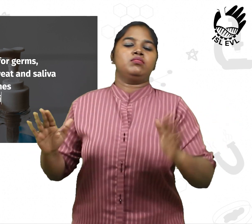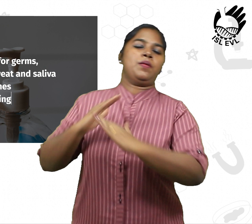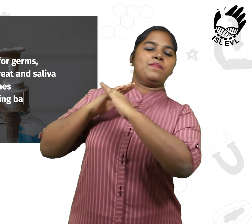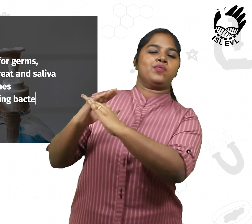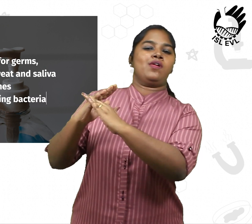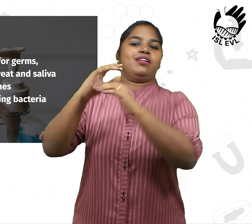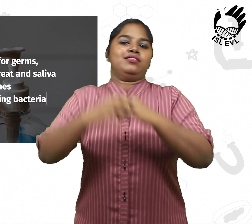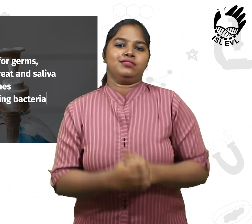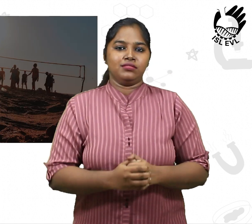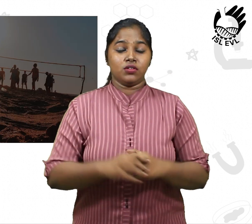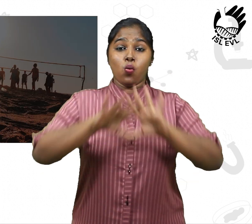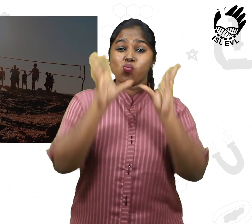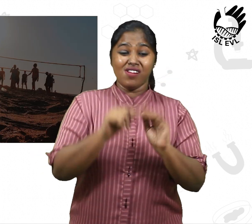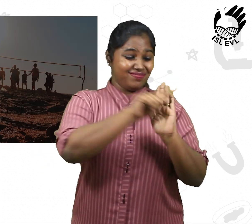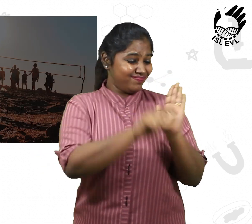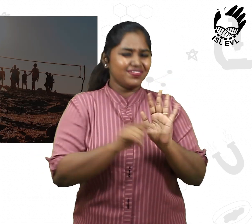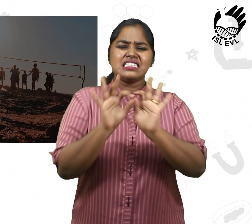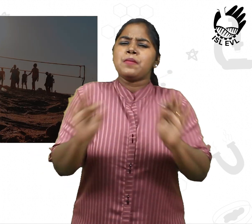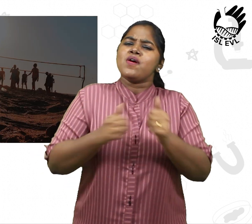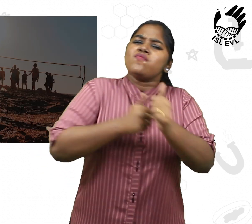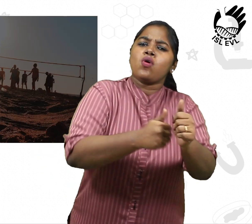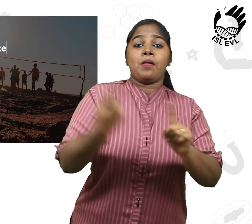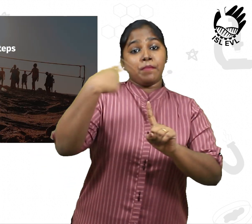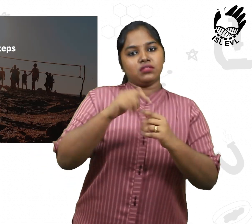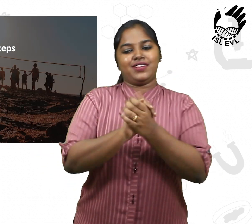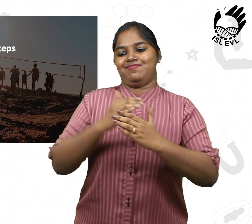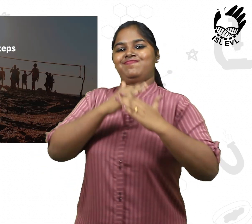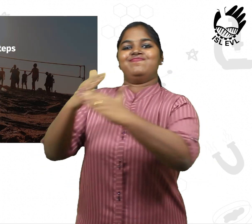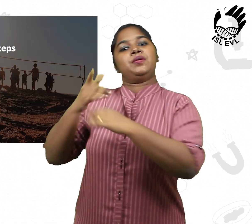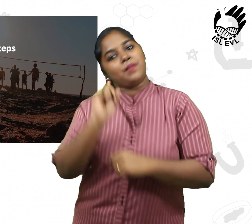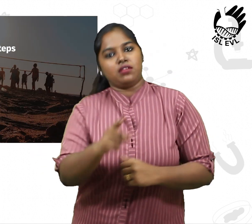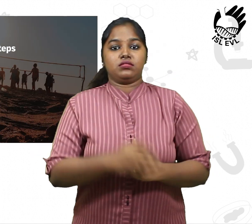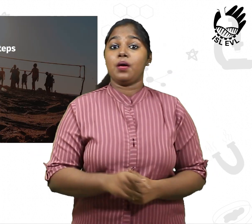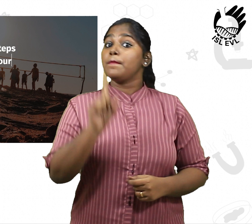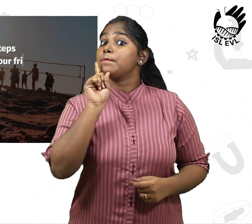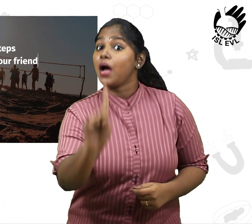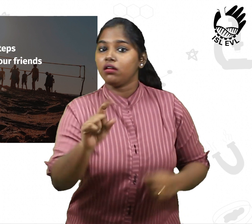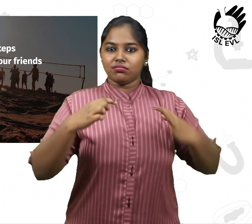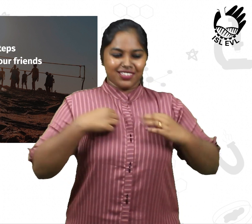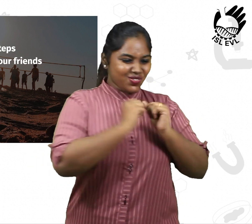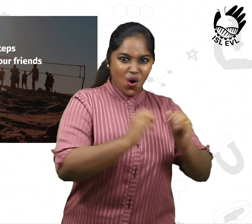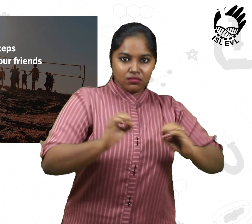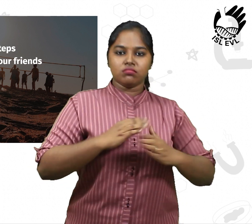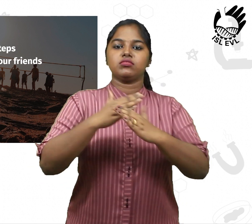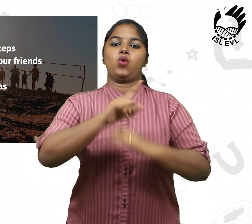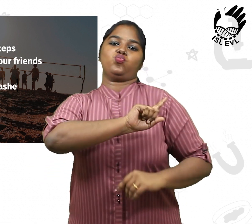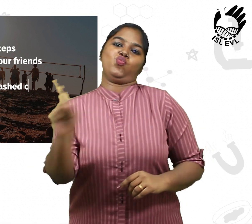bacteria. Follow these simple steps and also share with your friends but do not share unwashed clothes,